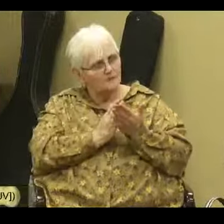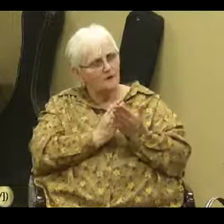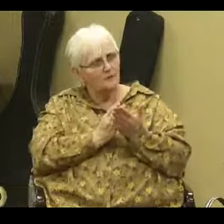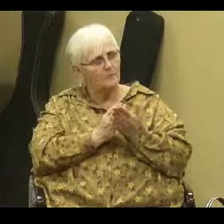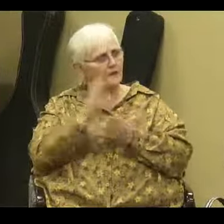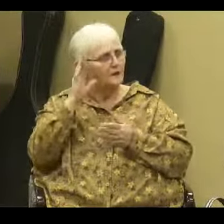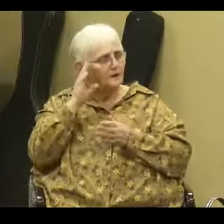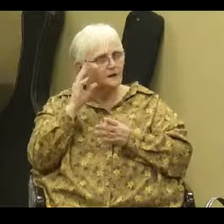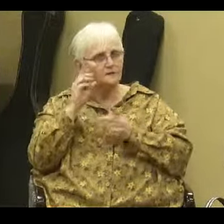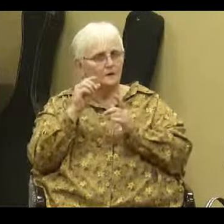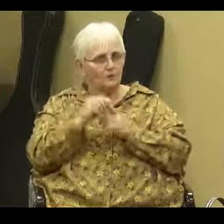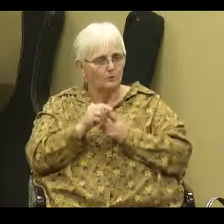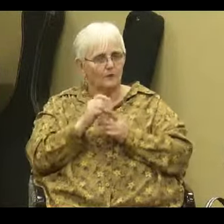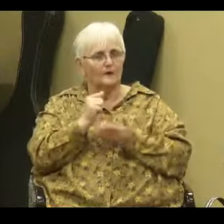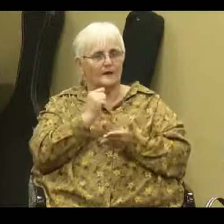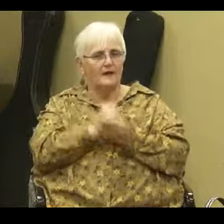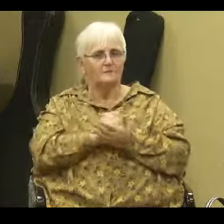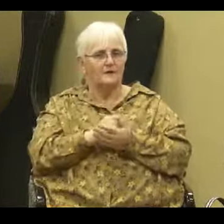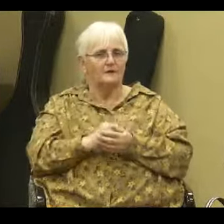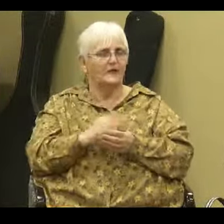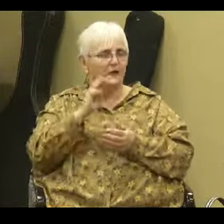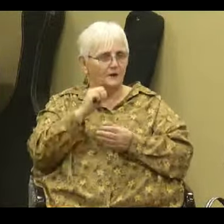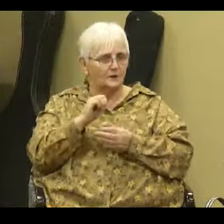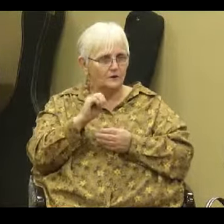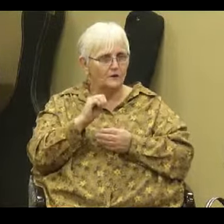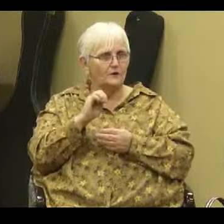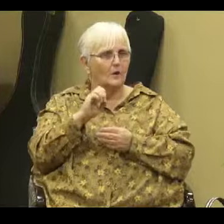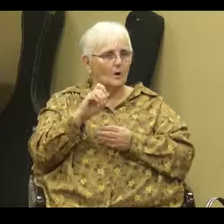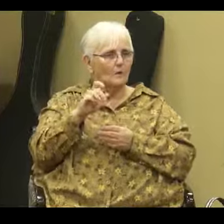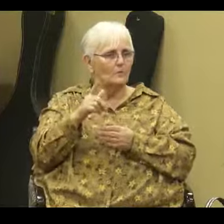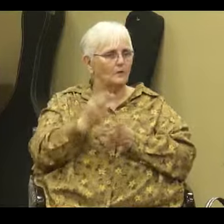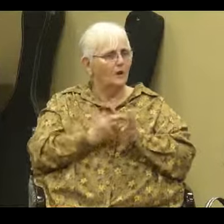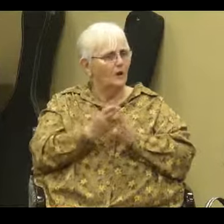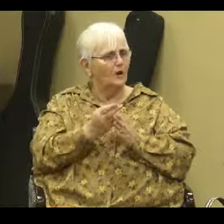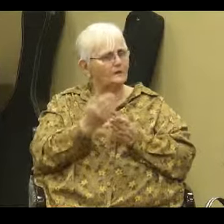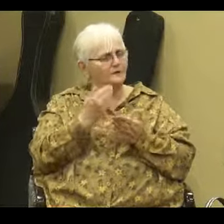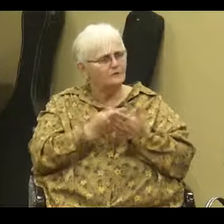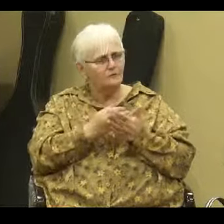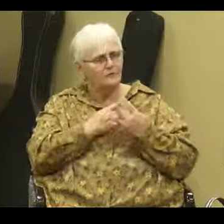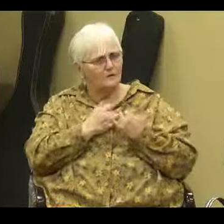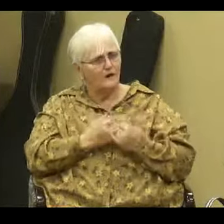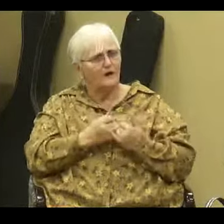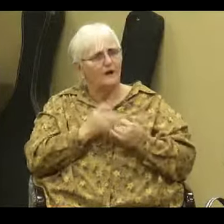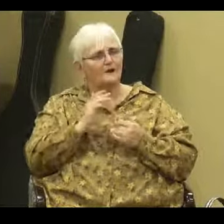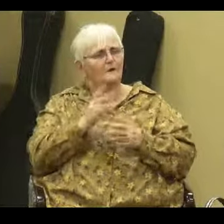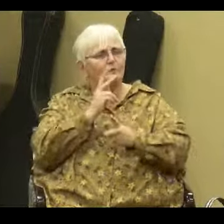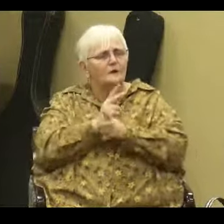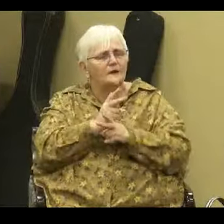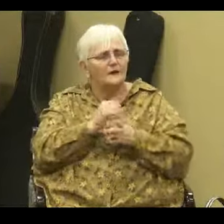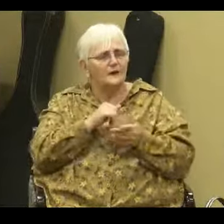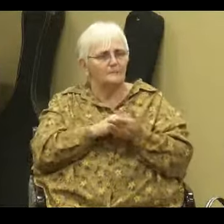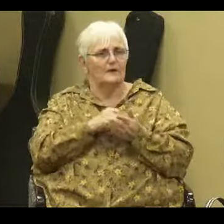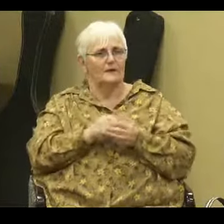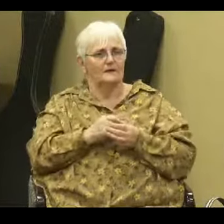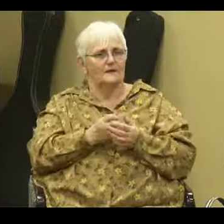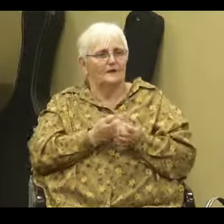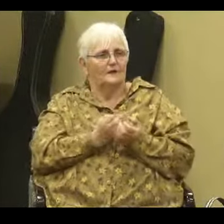word amen they have a noble or honest and good hearts they will keep it and it will bear fruit with